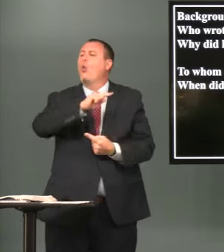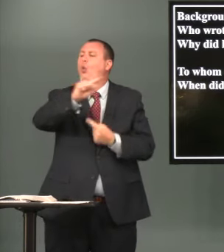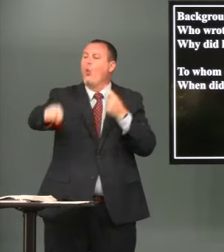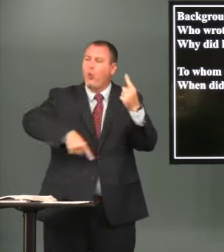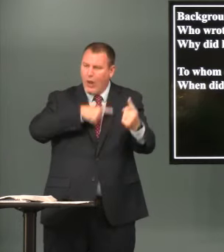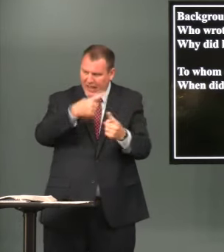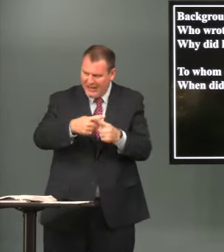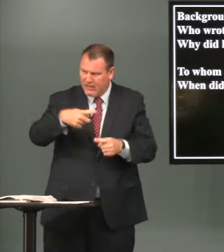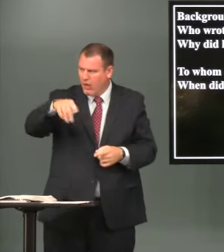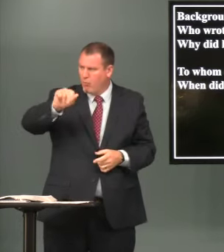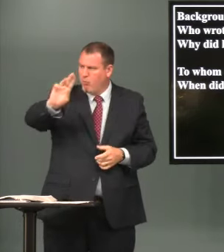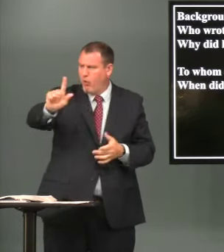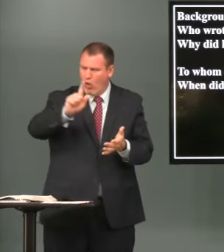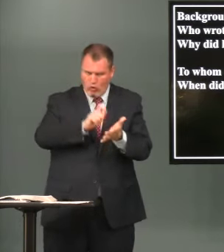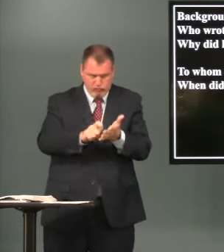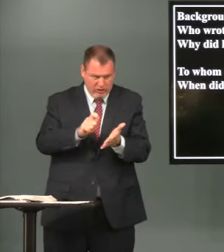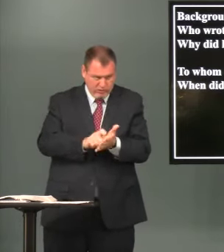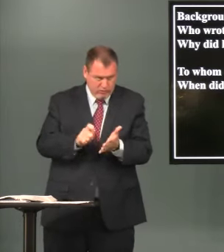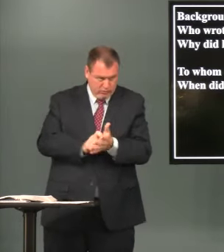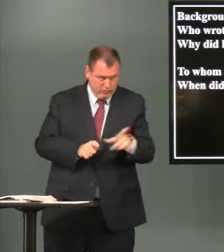when did paul write this